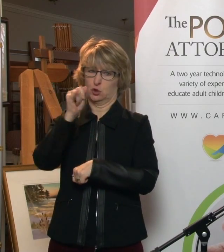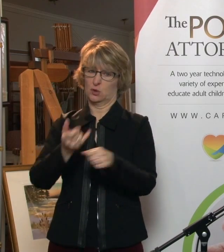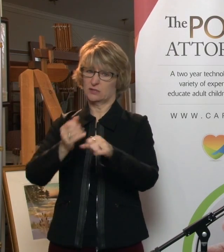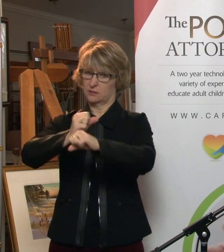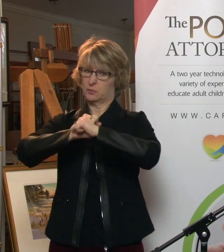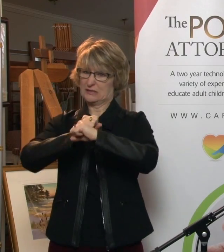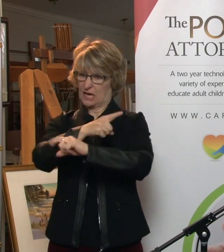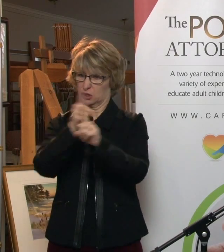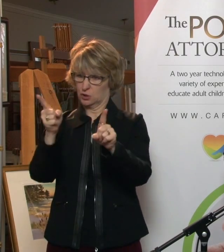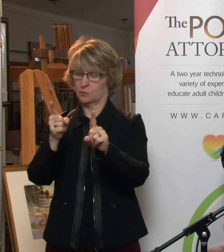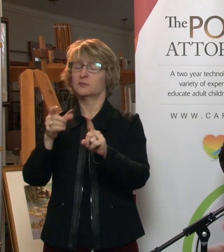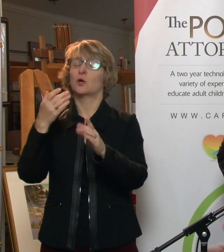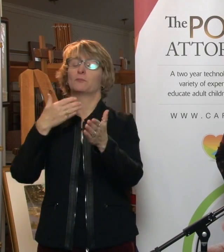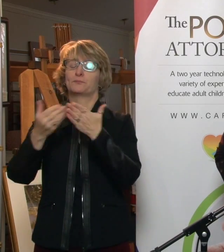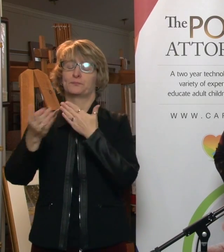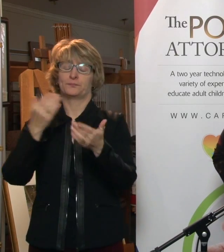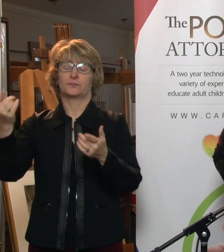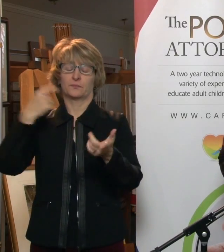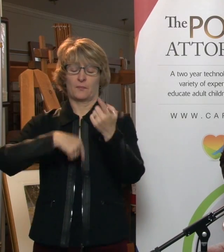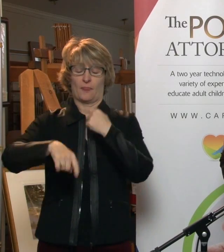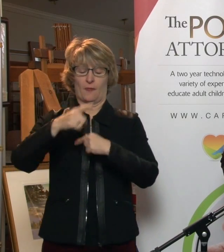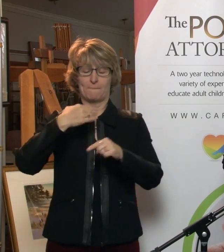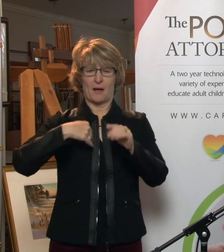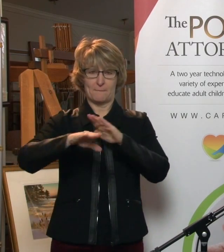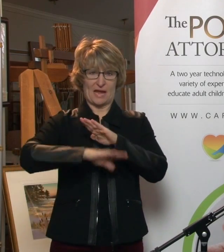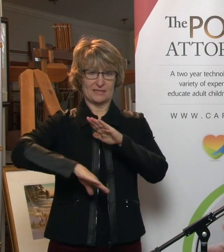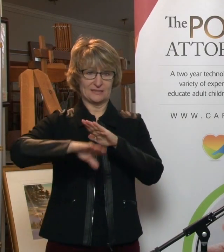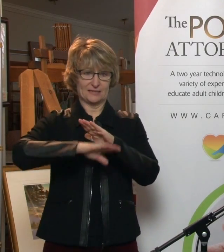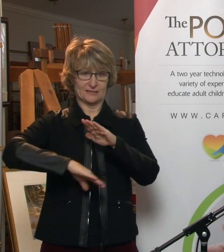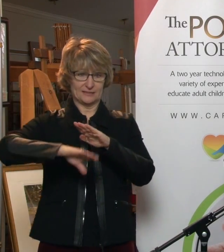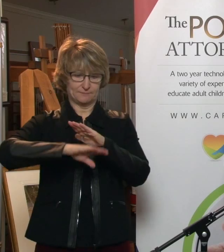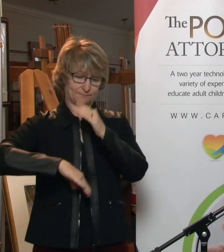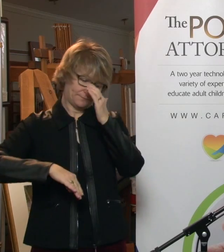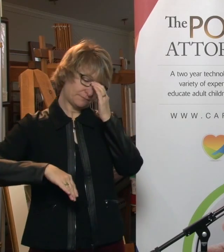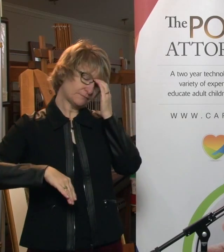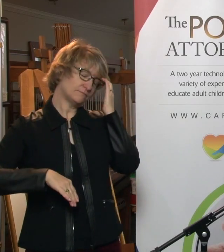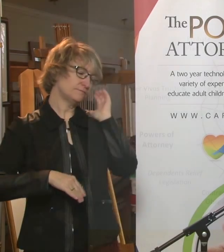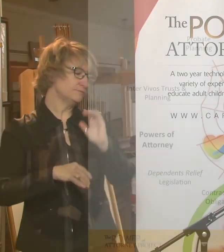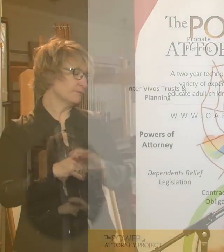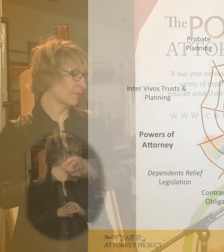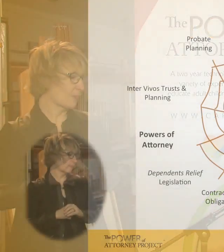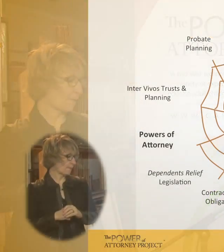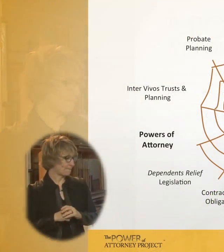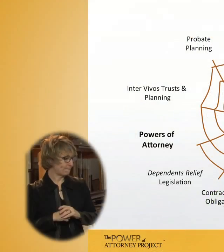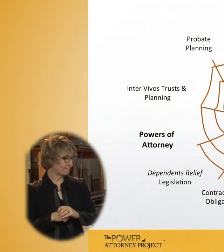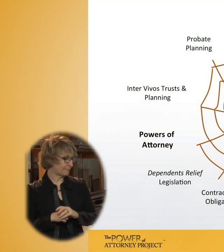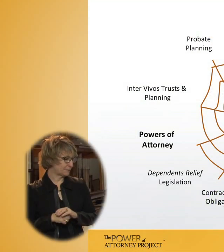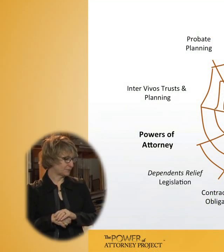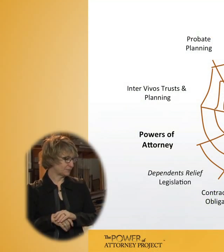much the basics that I would like to go through that I think will set the stage nicely for the rest of the day.